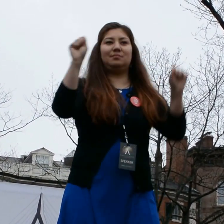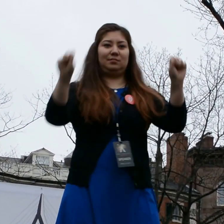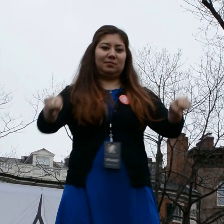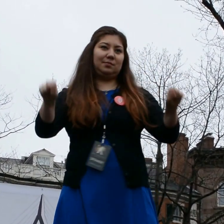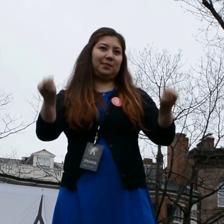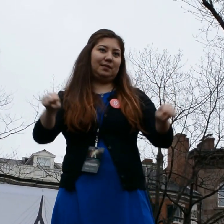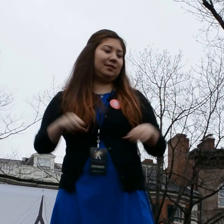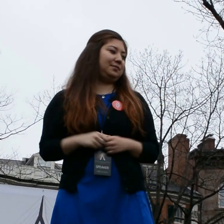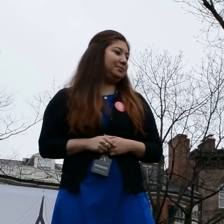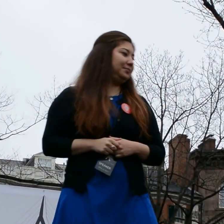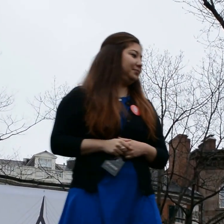disability.